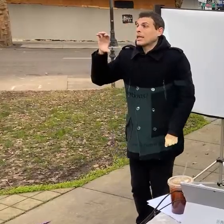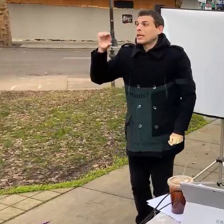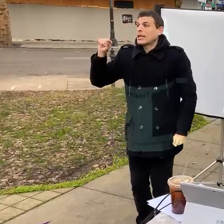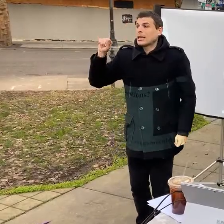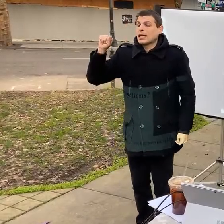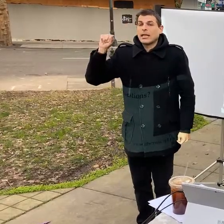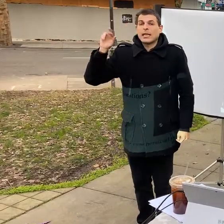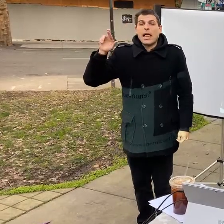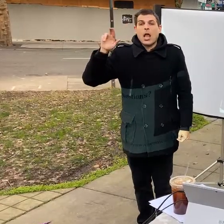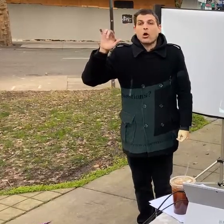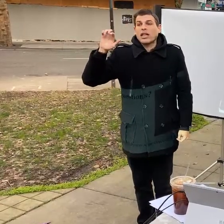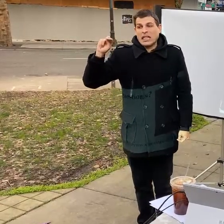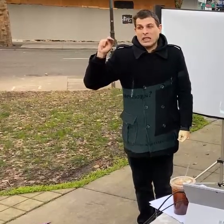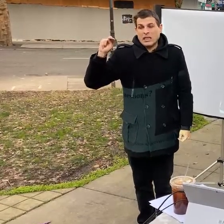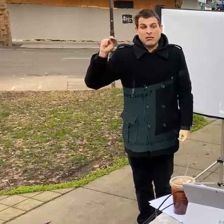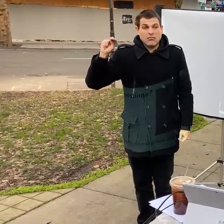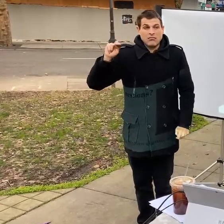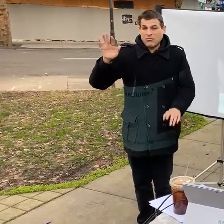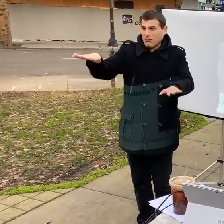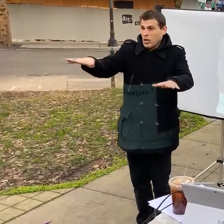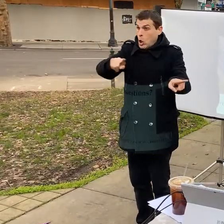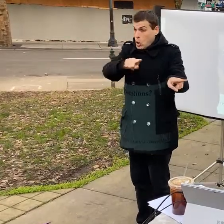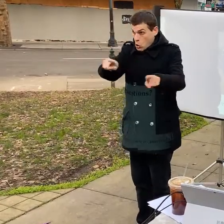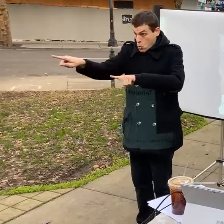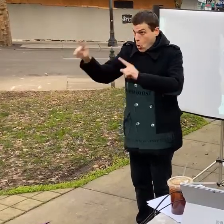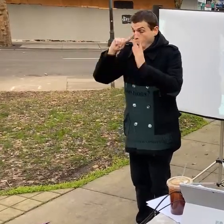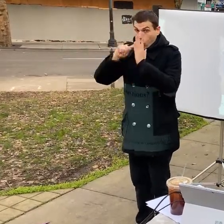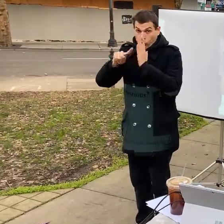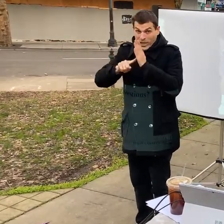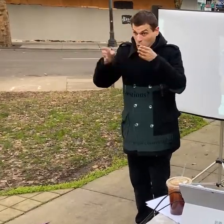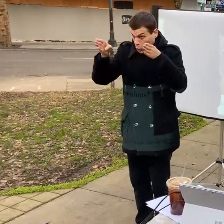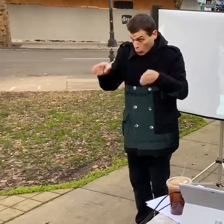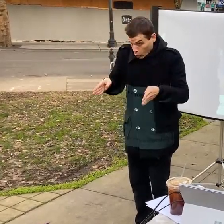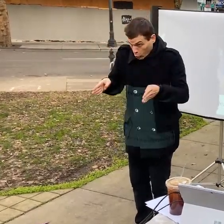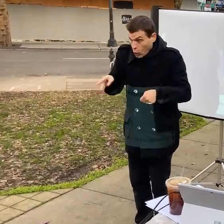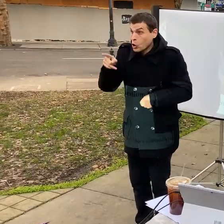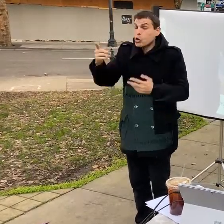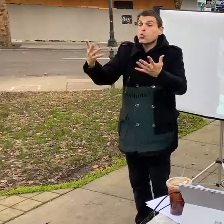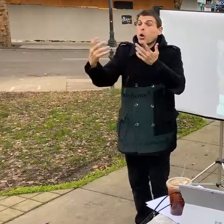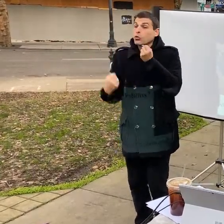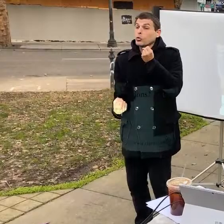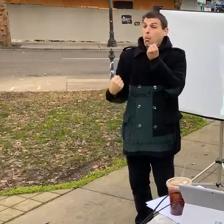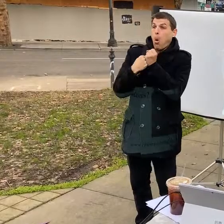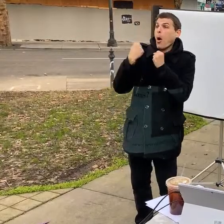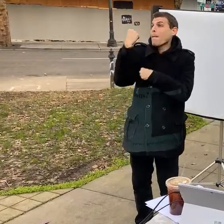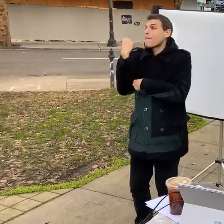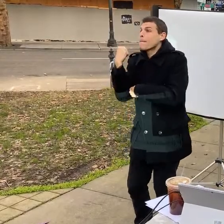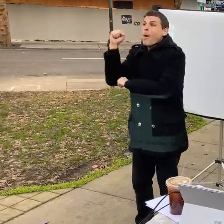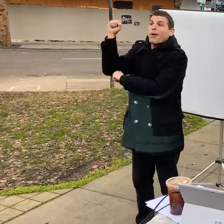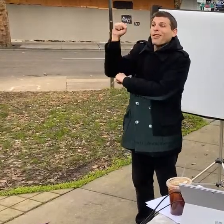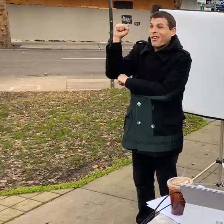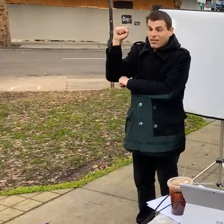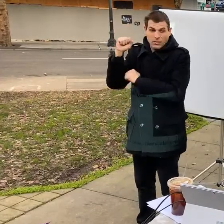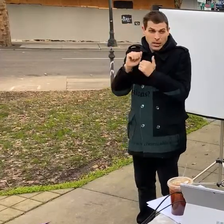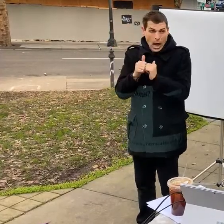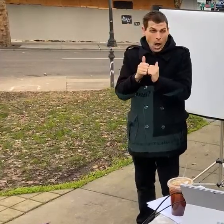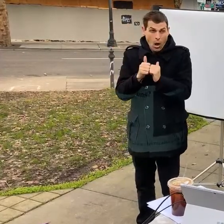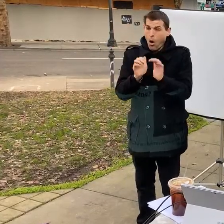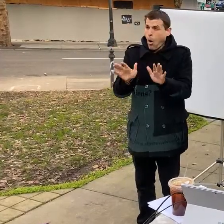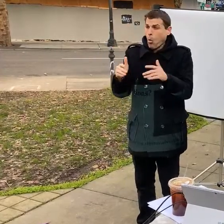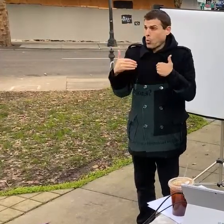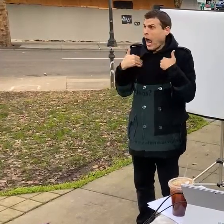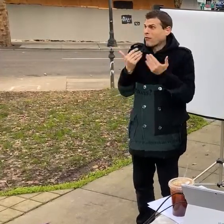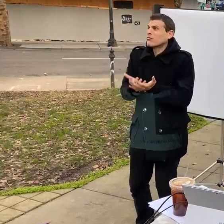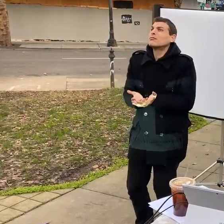if you are a researcher who is interested in supporting the cause there is more